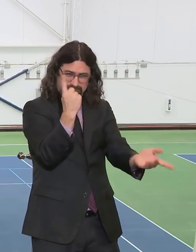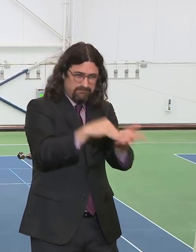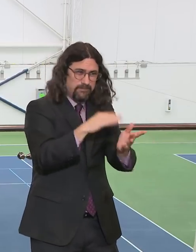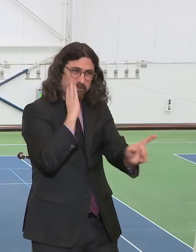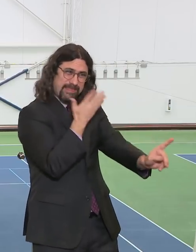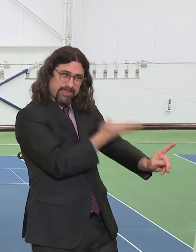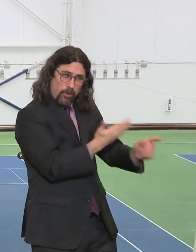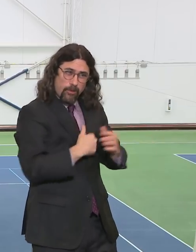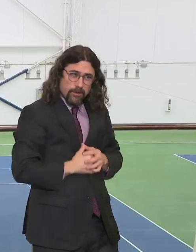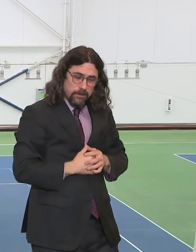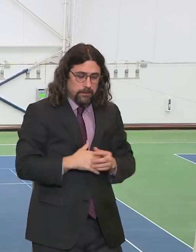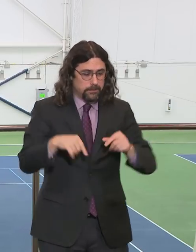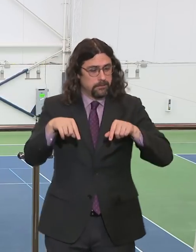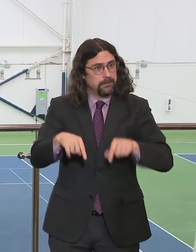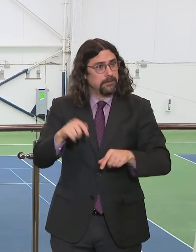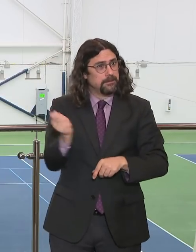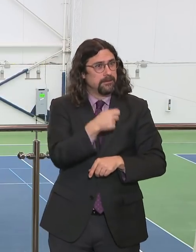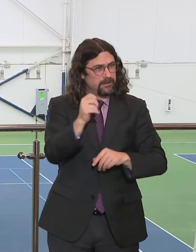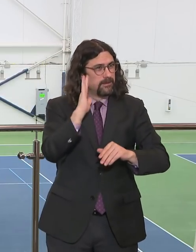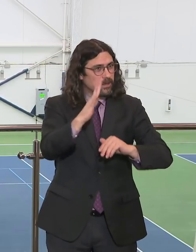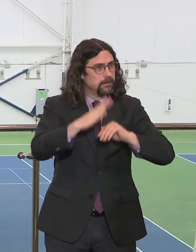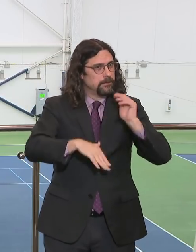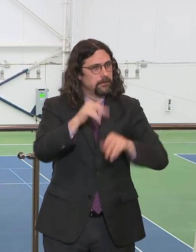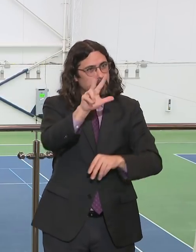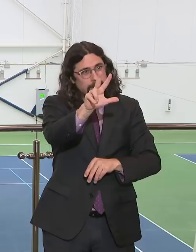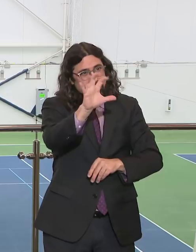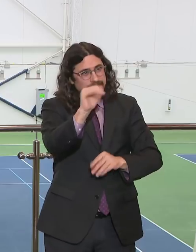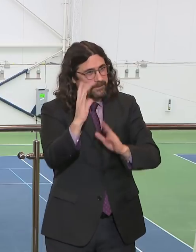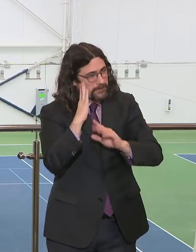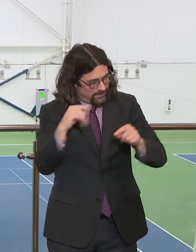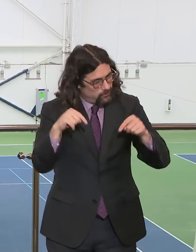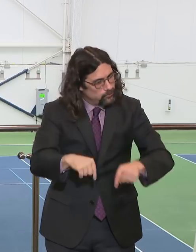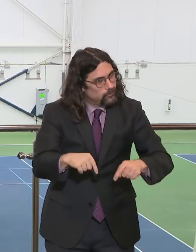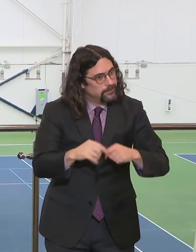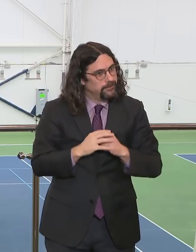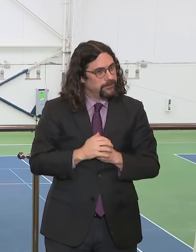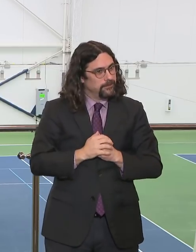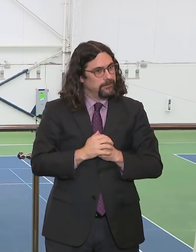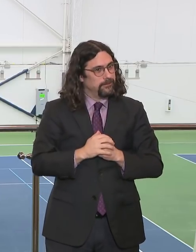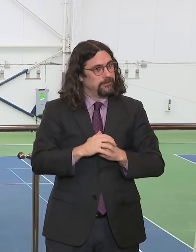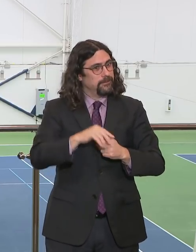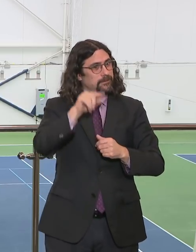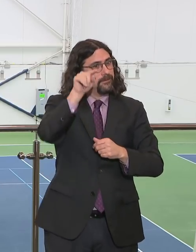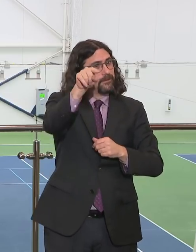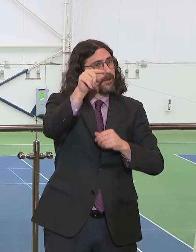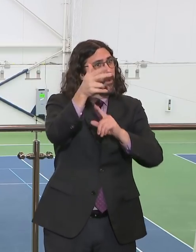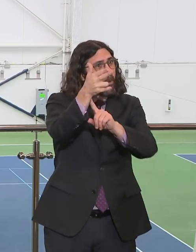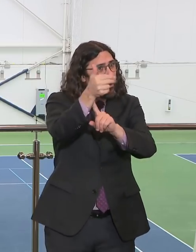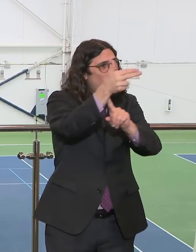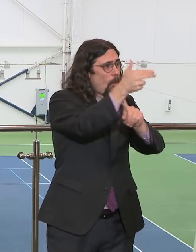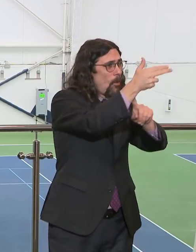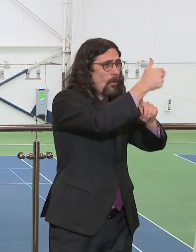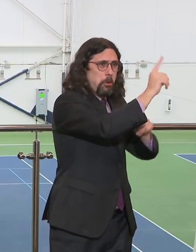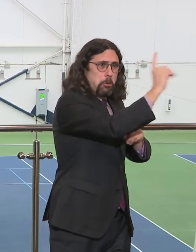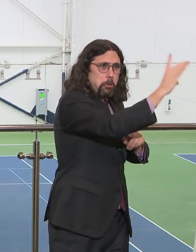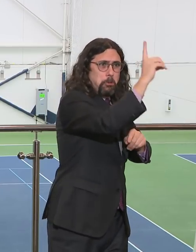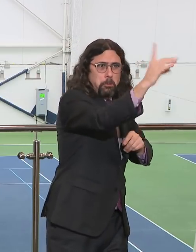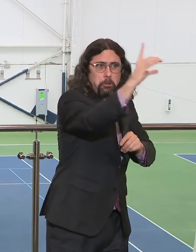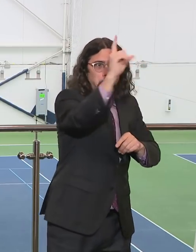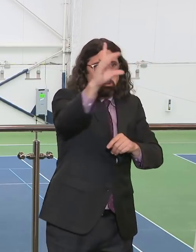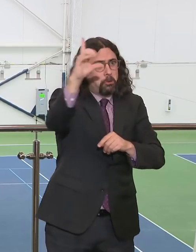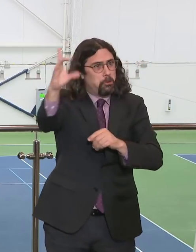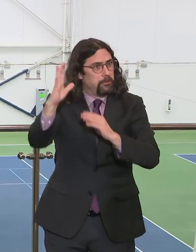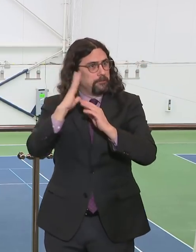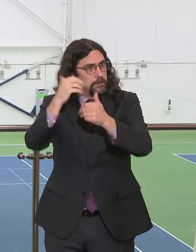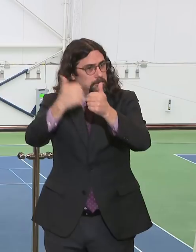and hundreds of beds each. We're just going to keep going every single day, adding and adding and adding, to get to the